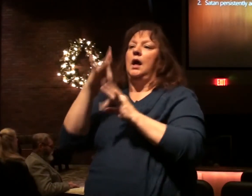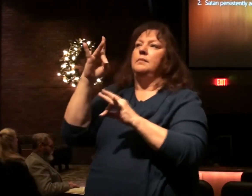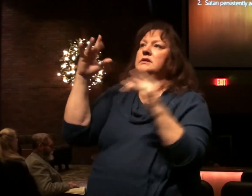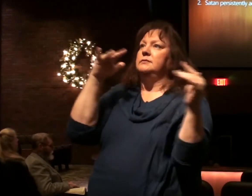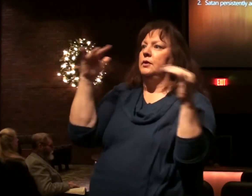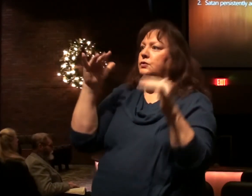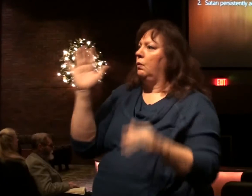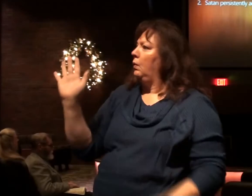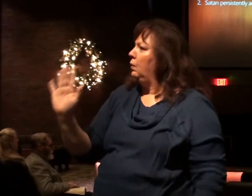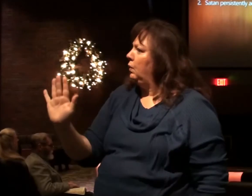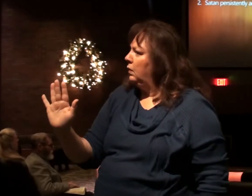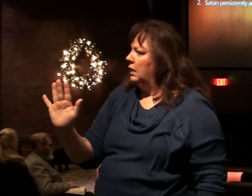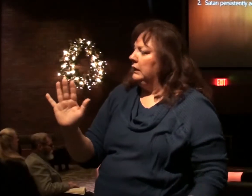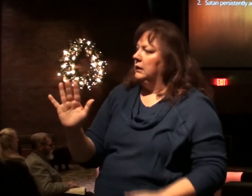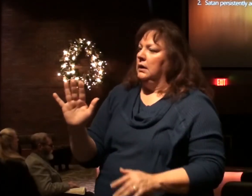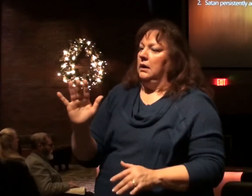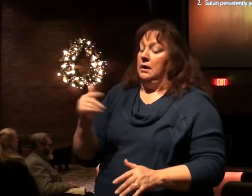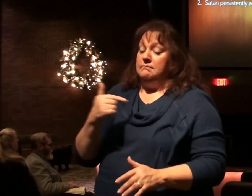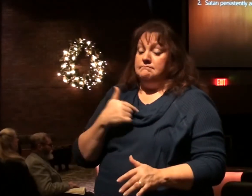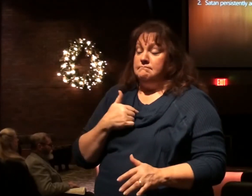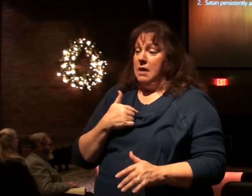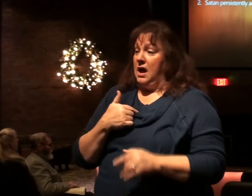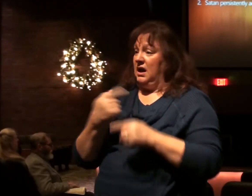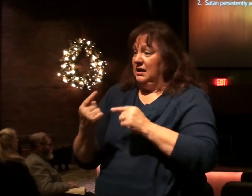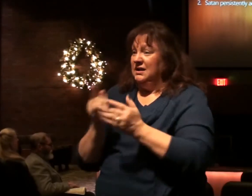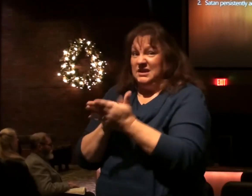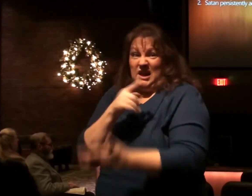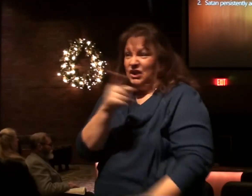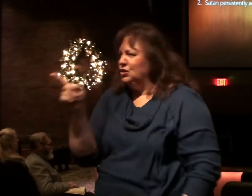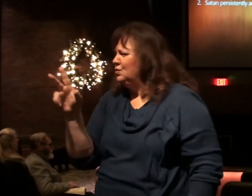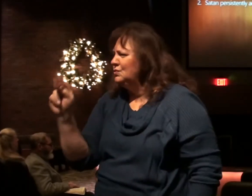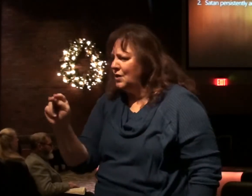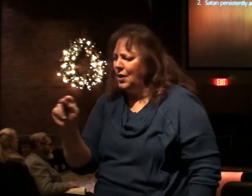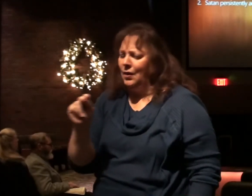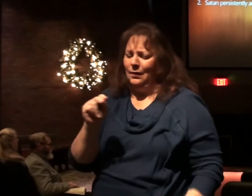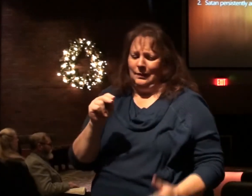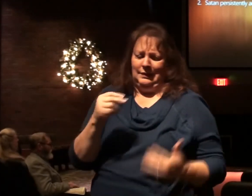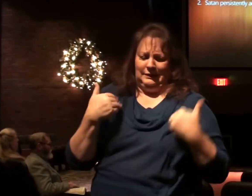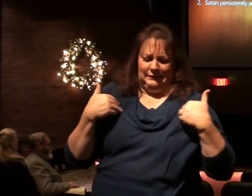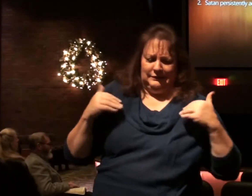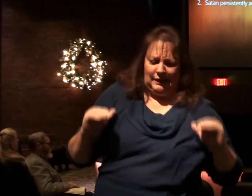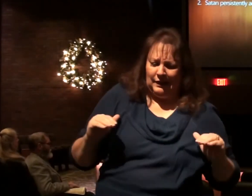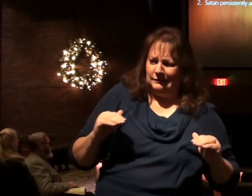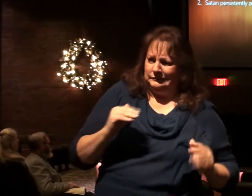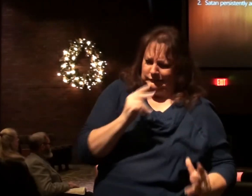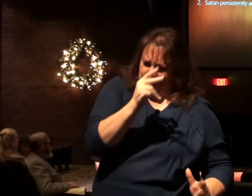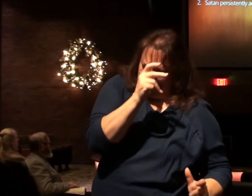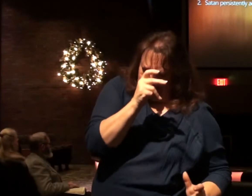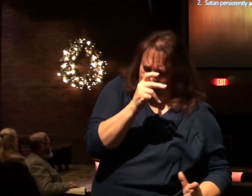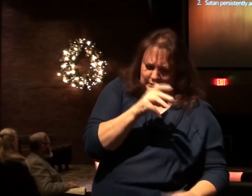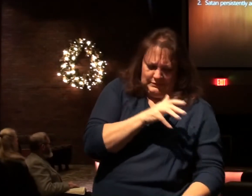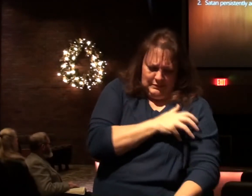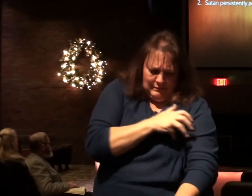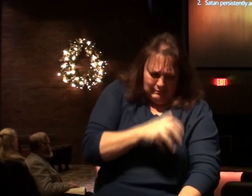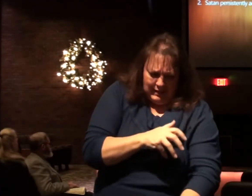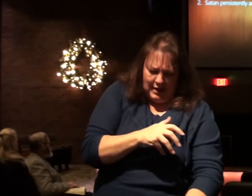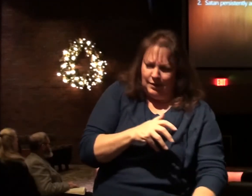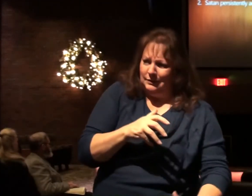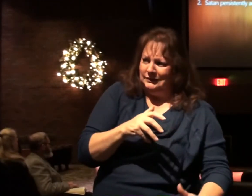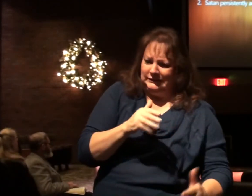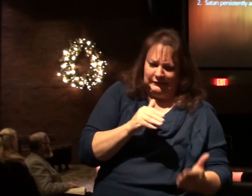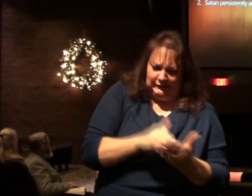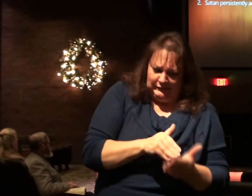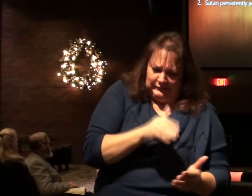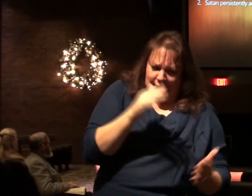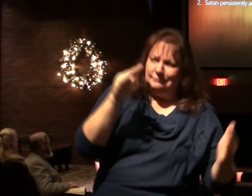battle. We wrestle not against flesh and blood but against principalities and powers. Against the spiritual forces of